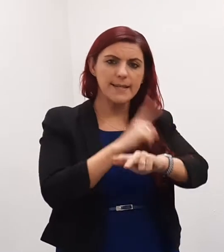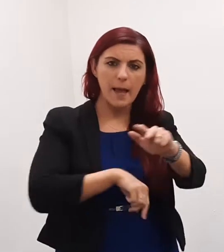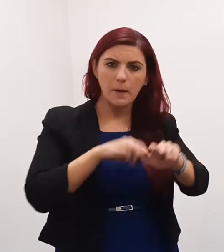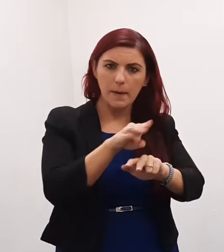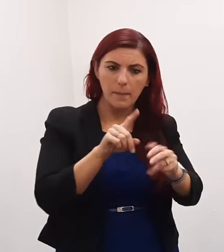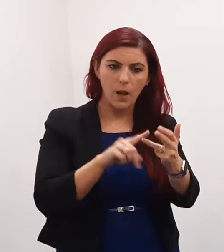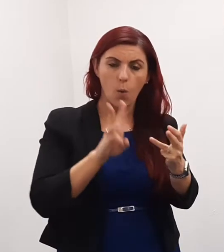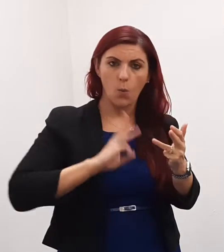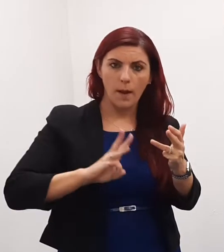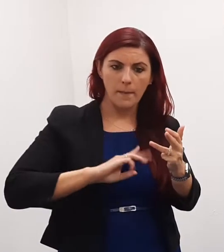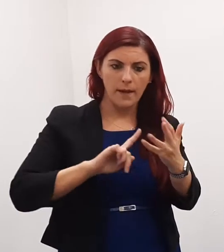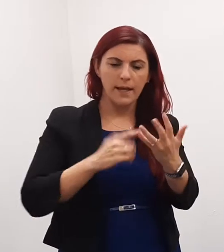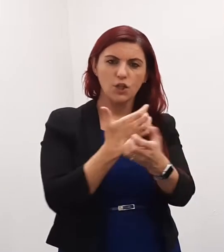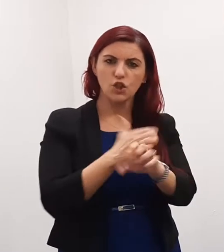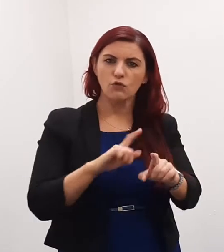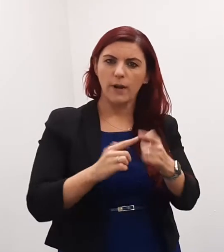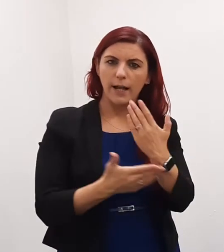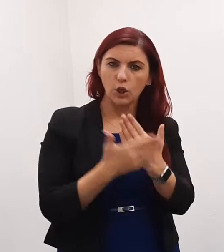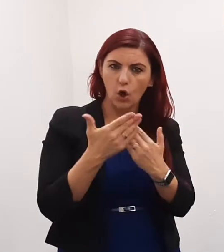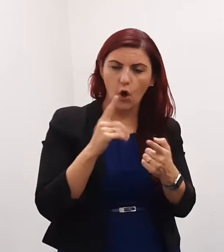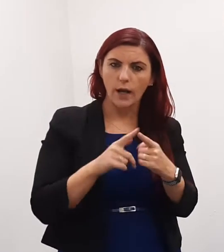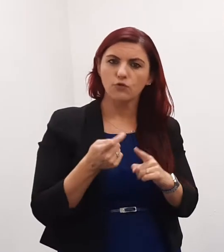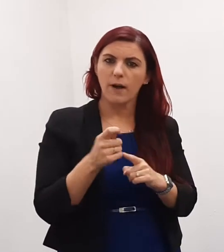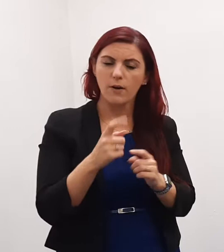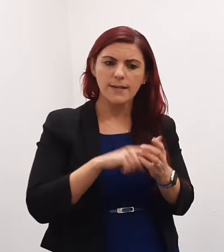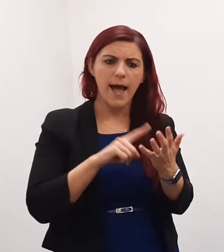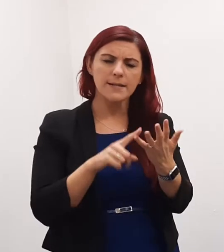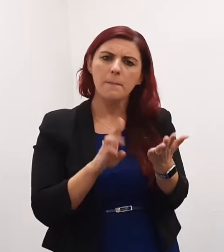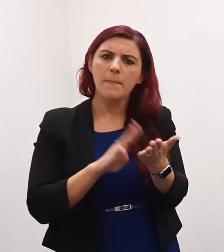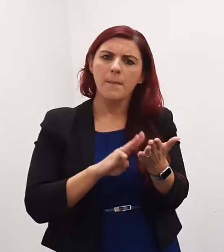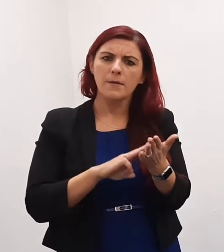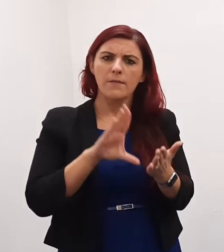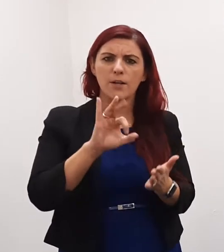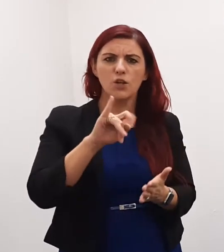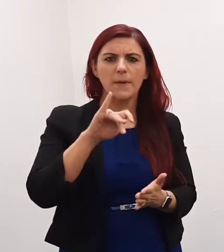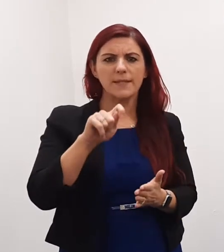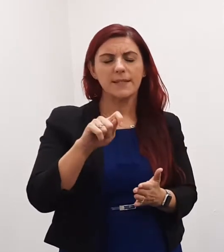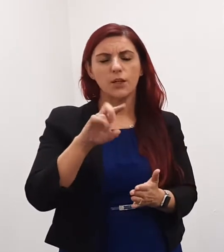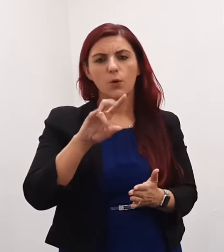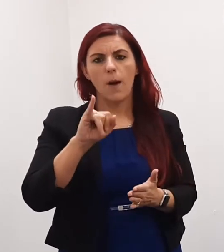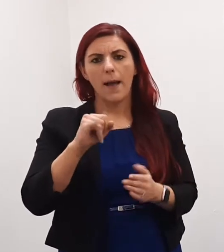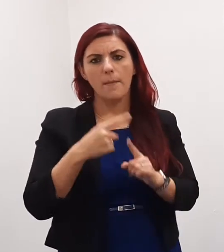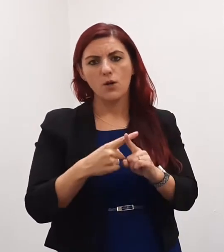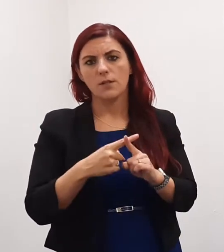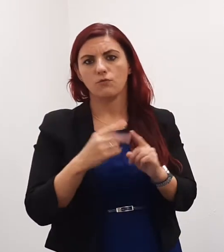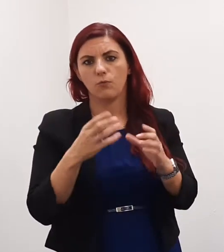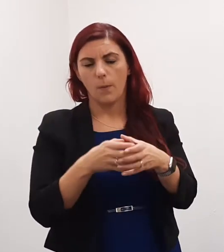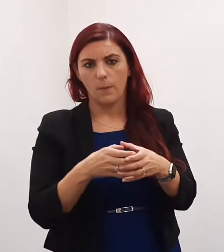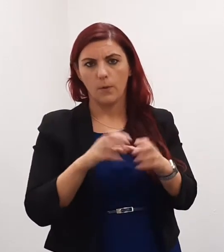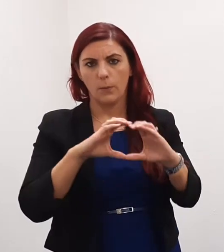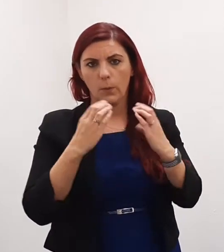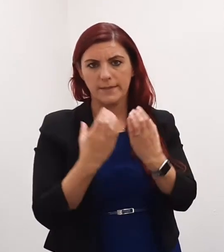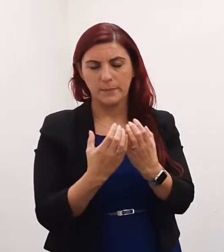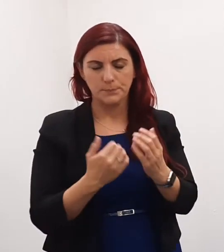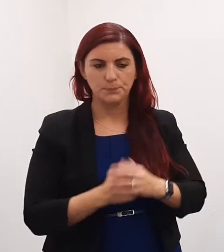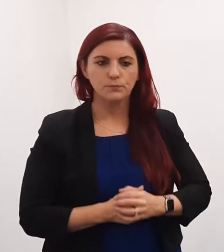women, children and young people, travellers and members of the LGBTIQ plus community.